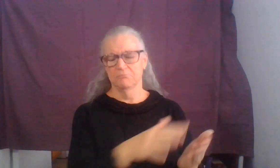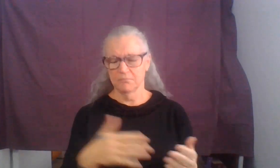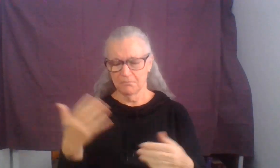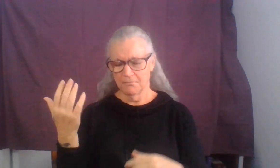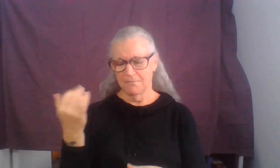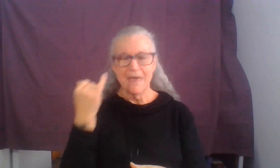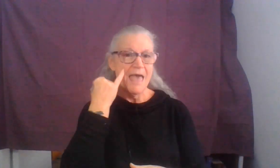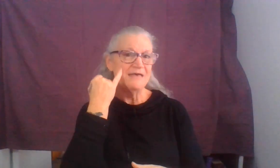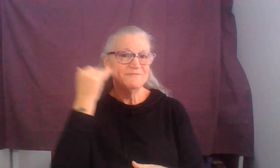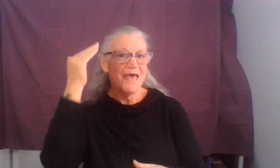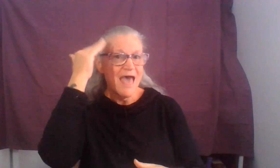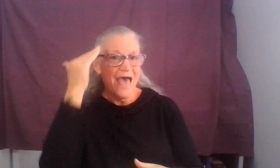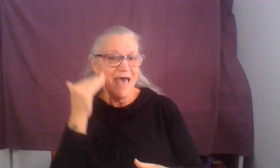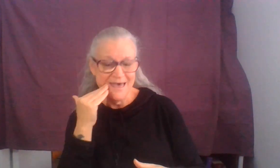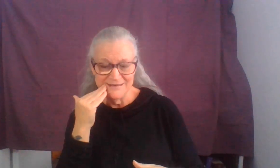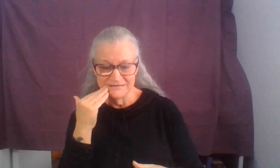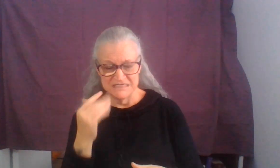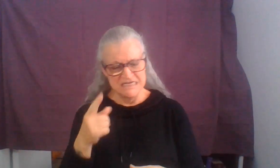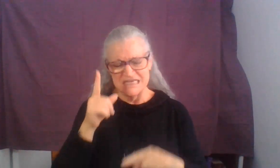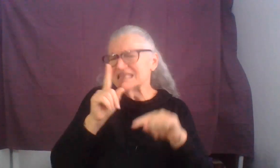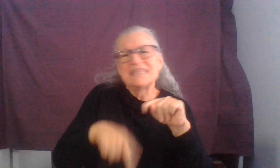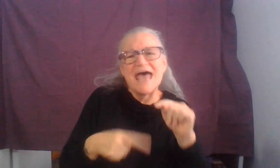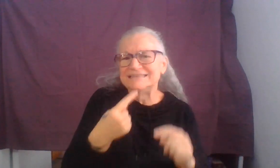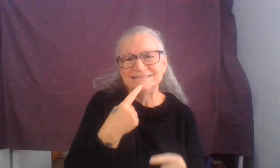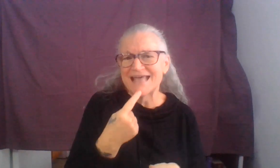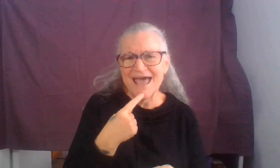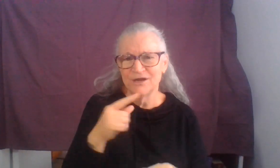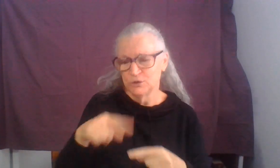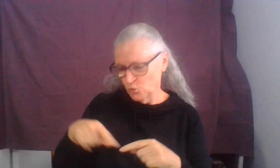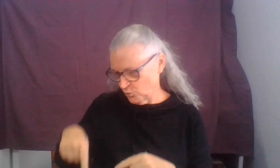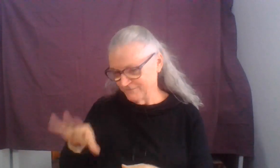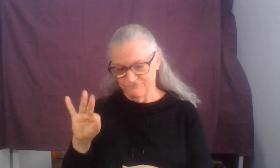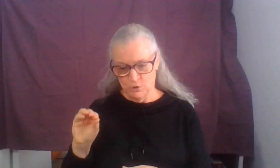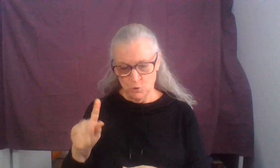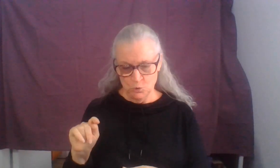Nor, again, the head to the feet, I do not need you.